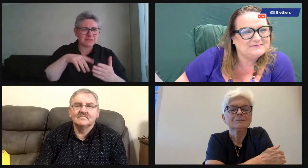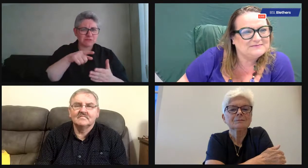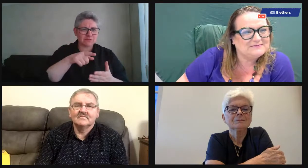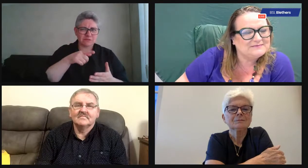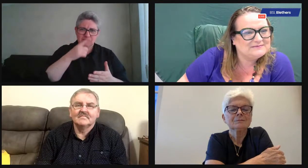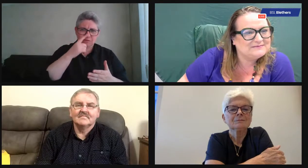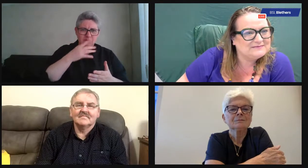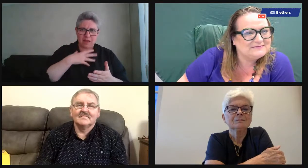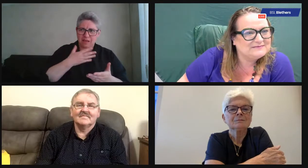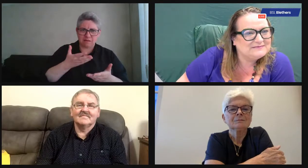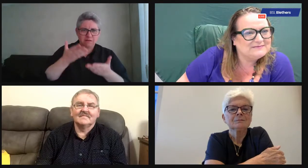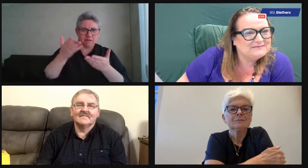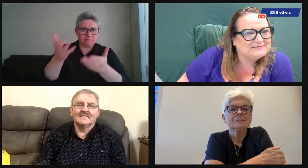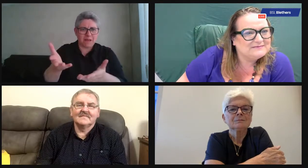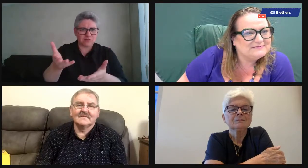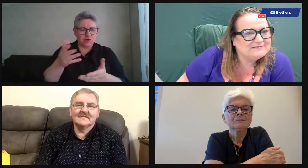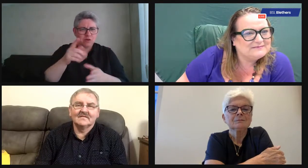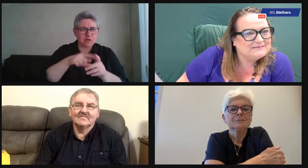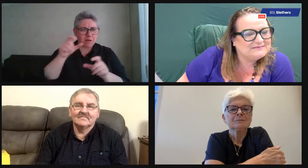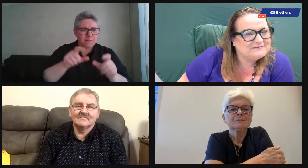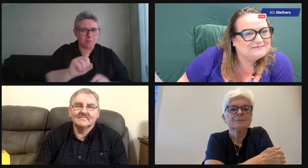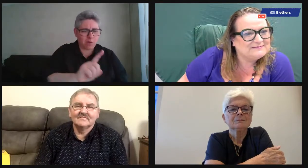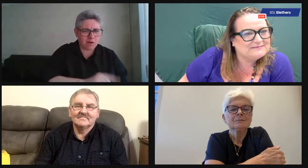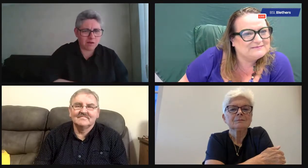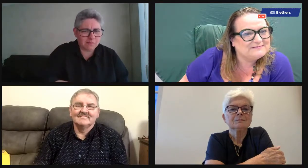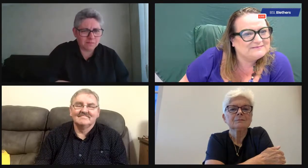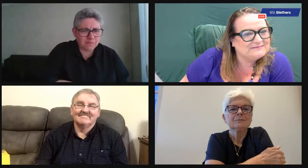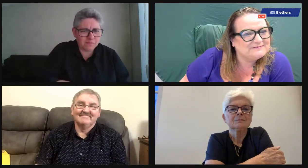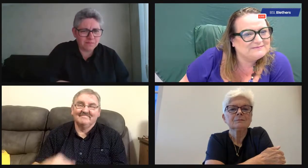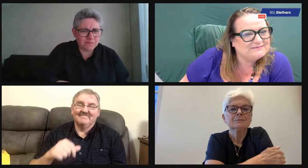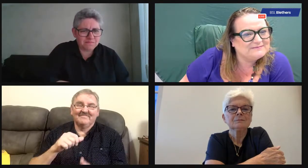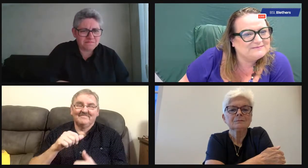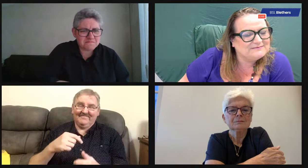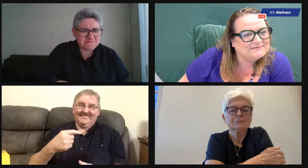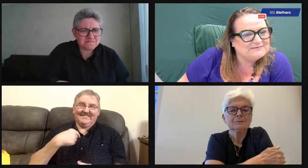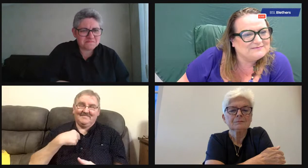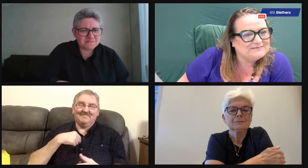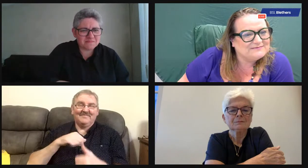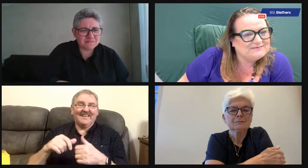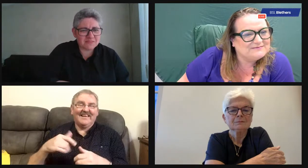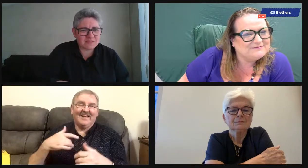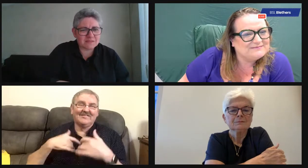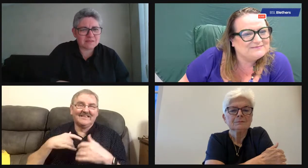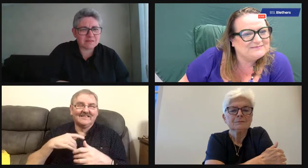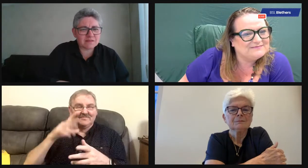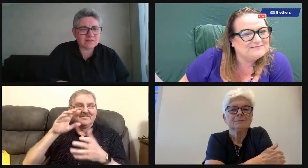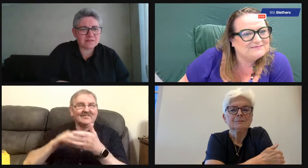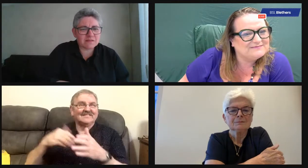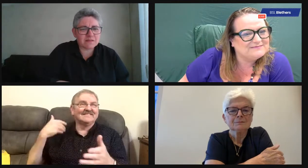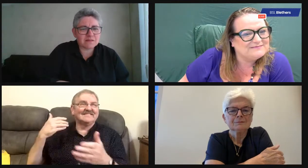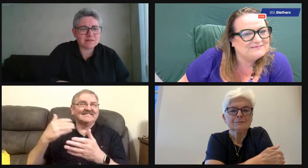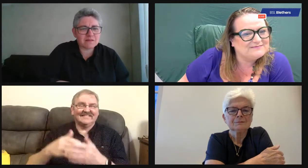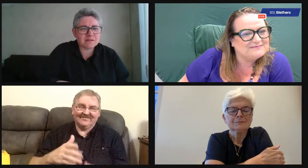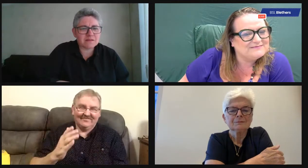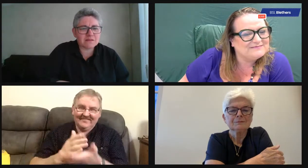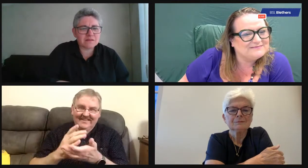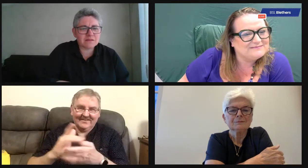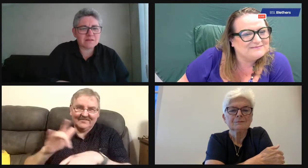mostly people. Cherry, what's been your best experience? What would you pass on to the next generation? I think